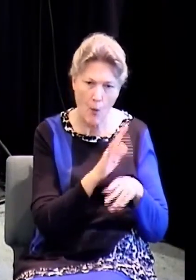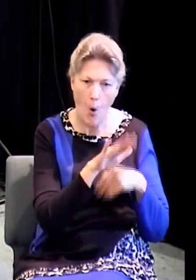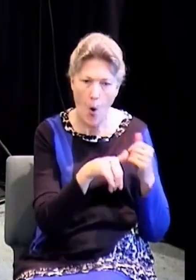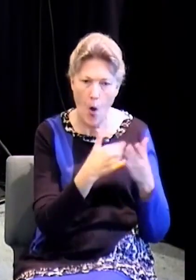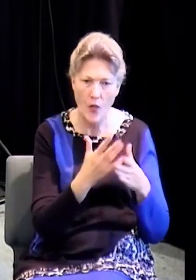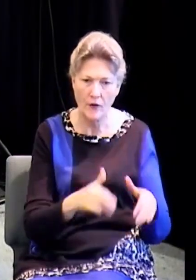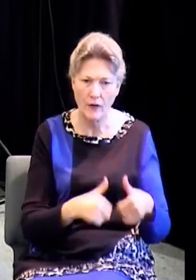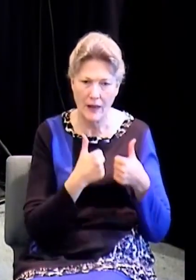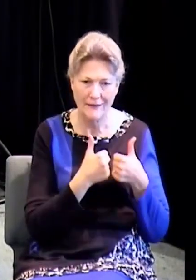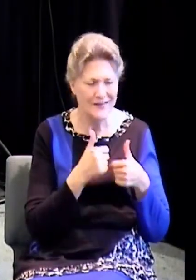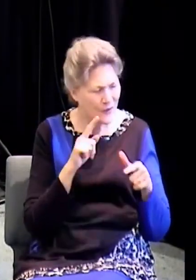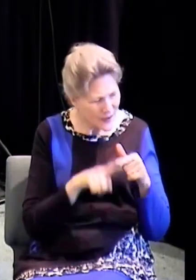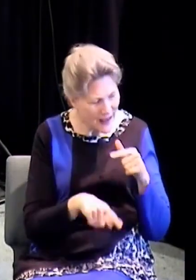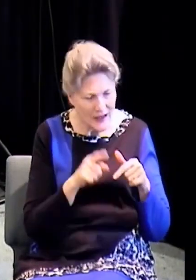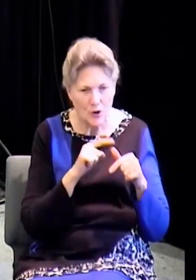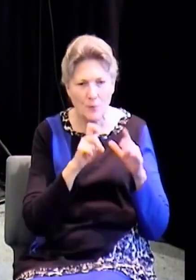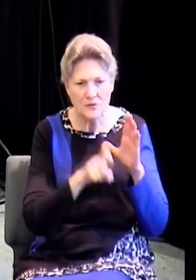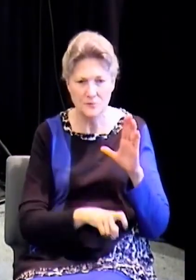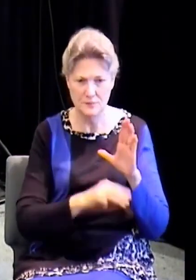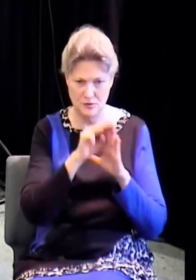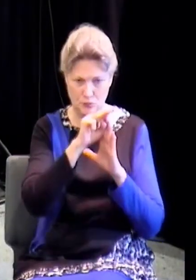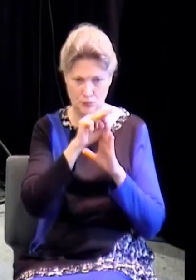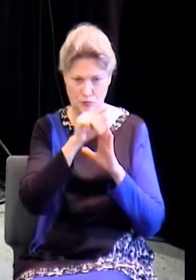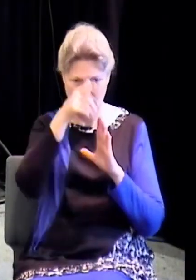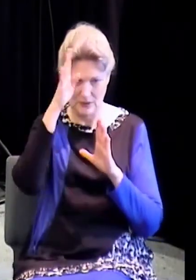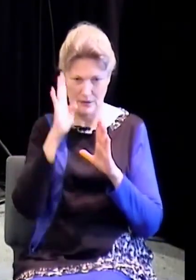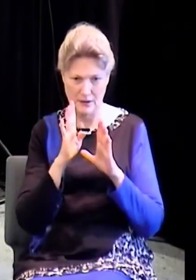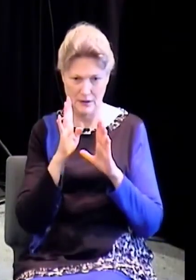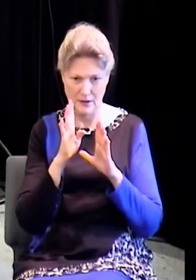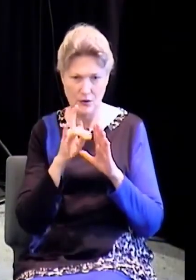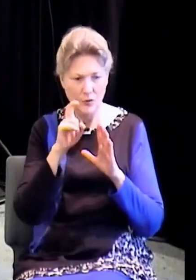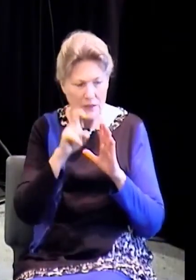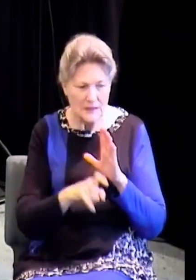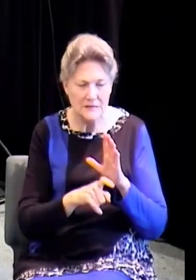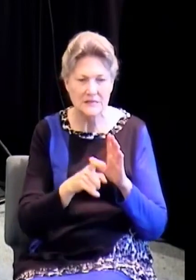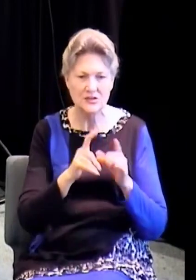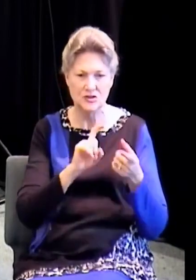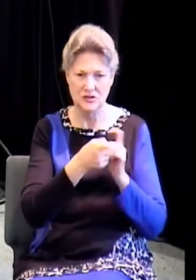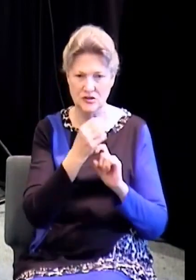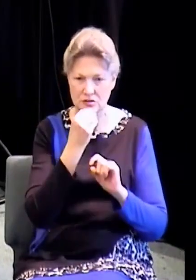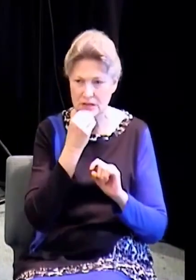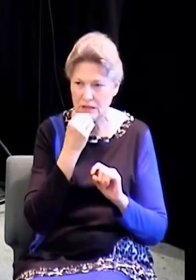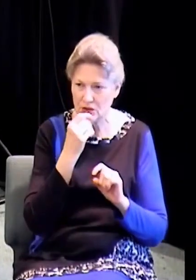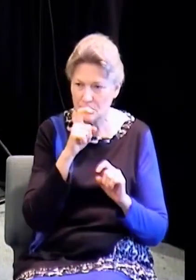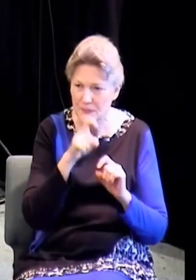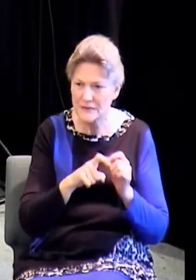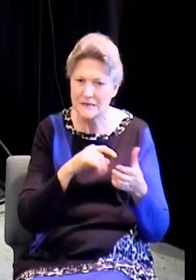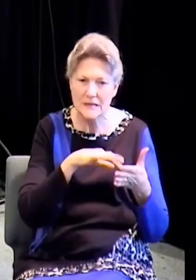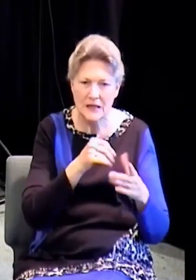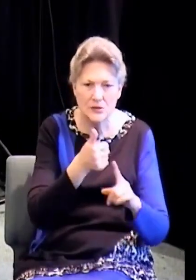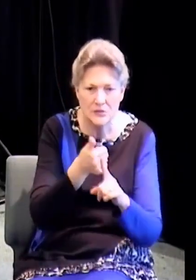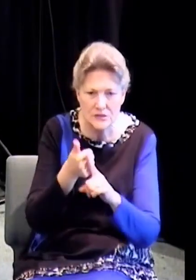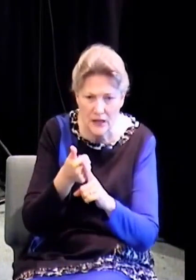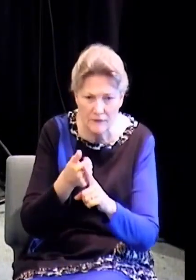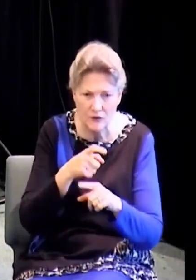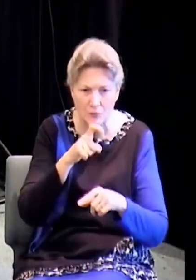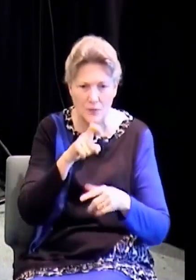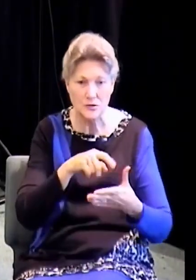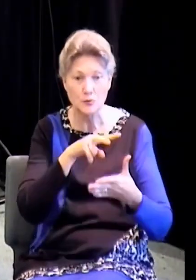so that you can begin to breathe on your own. You can begin to eat on your own. You can, I mean, when the kids come to the house now,